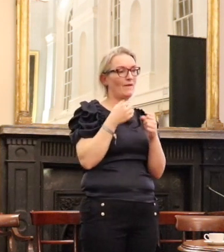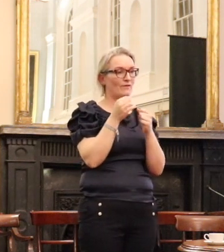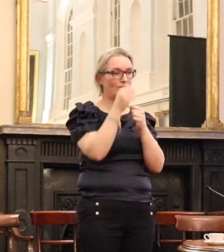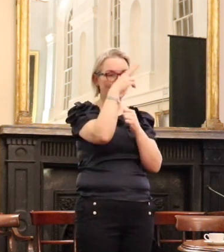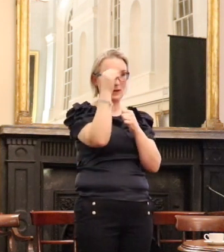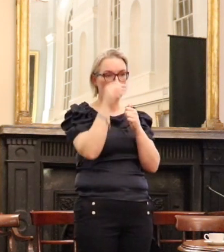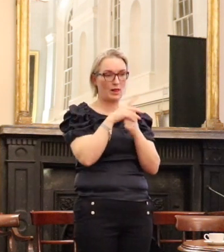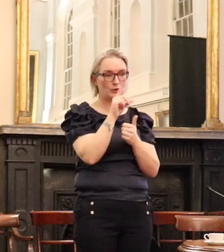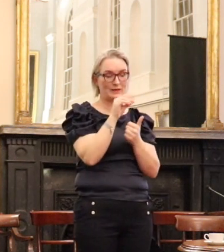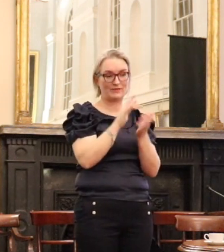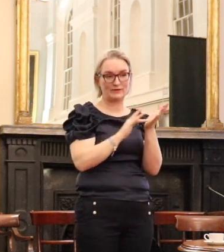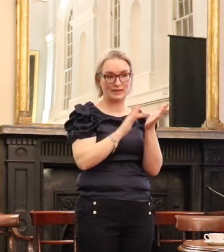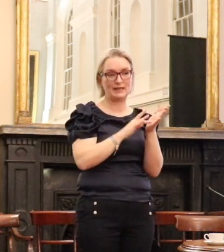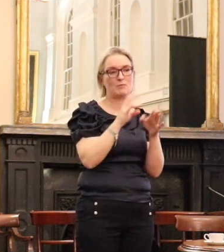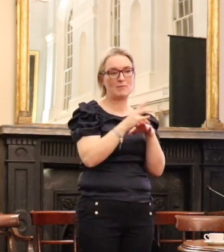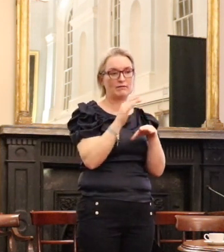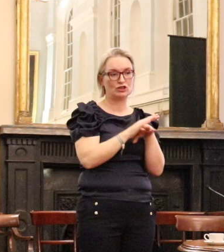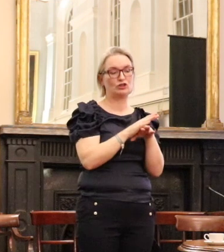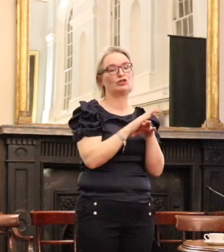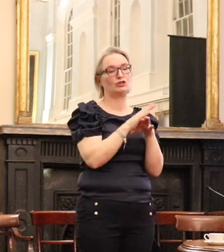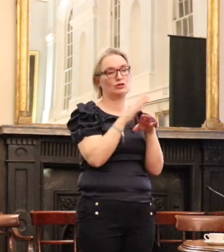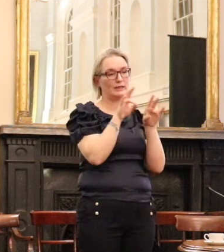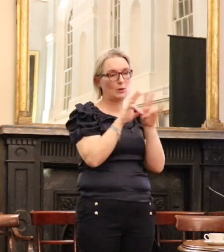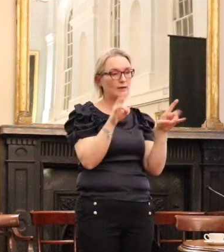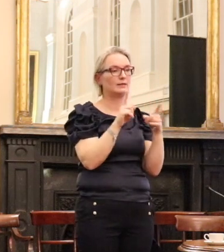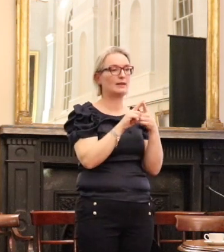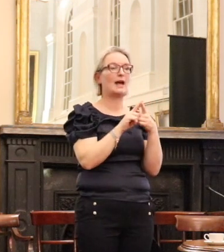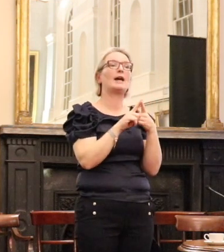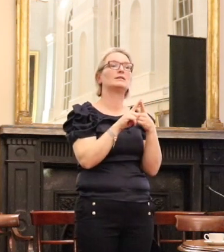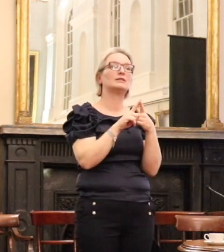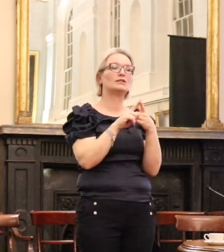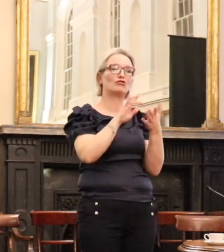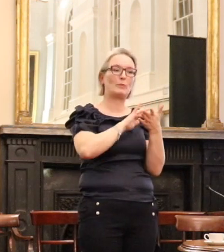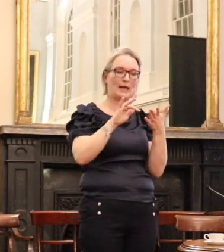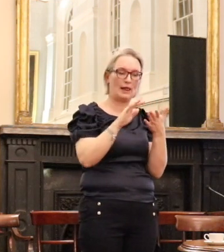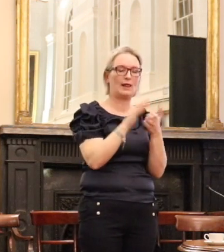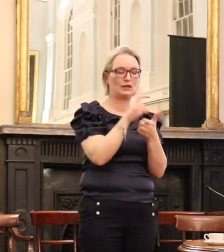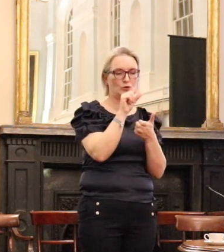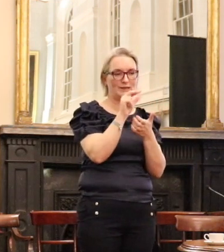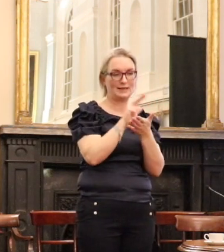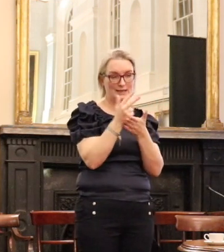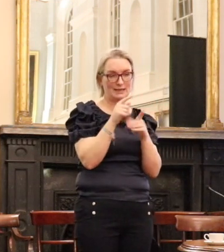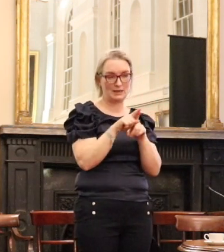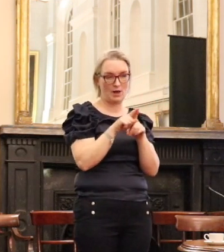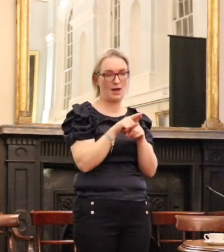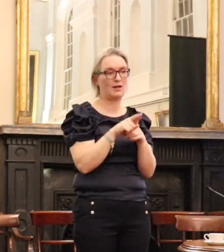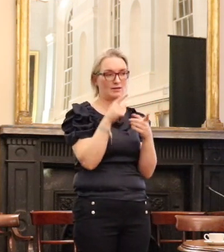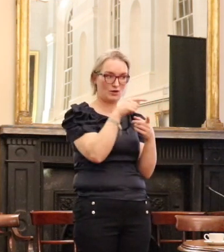equality in 2015 and appealed the April 2018 and as I say more roughly proposed